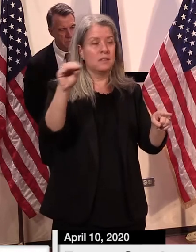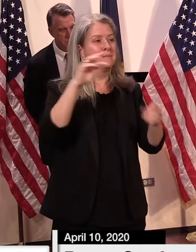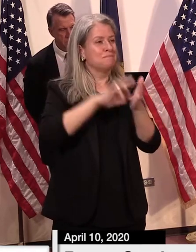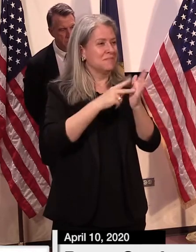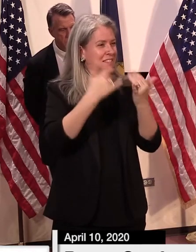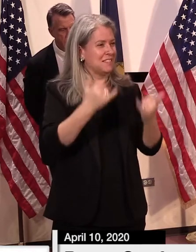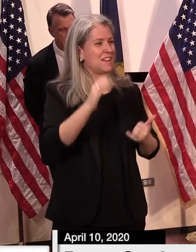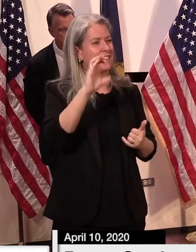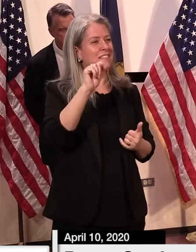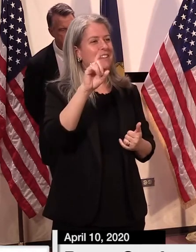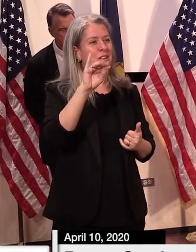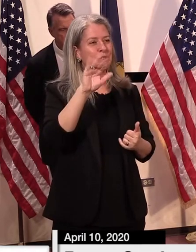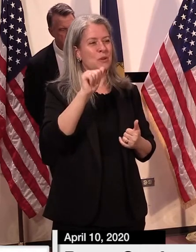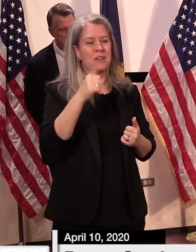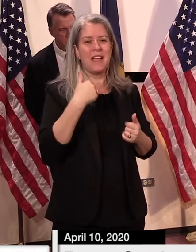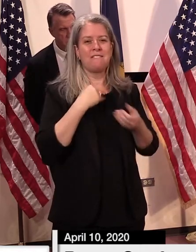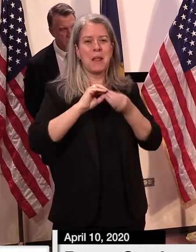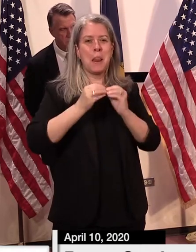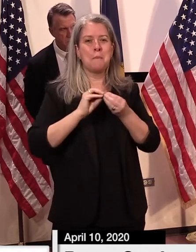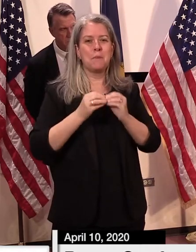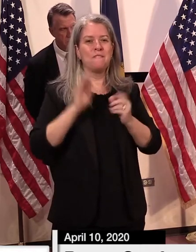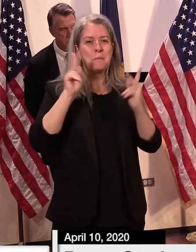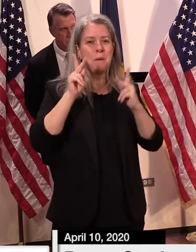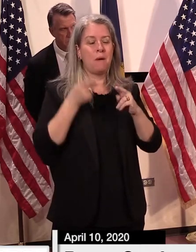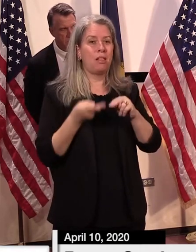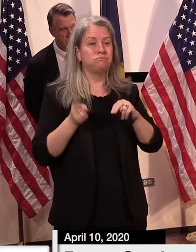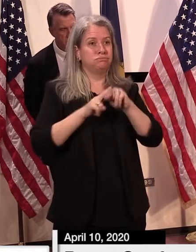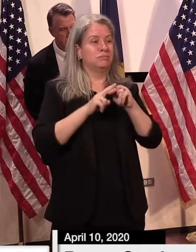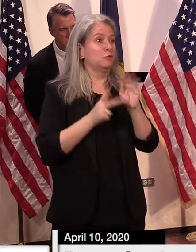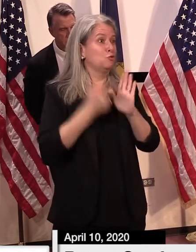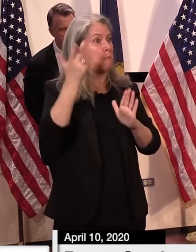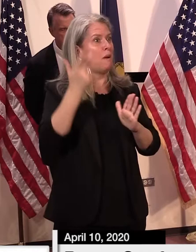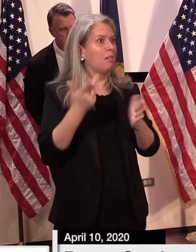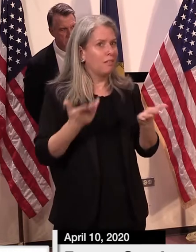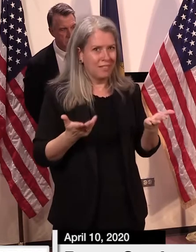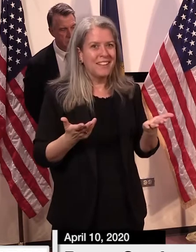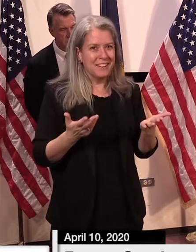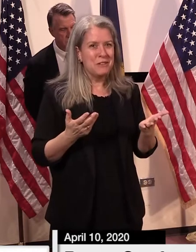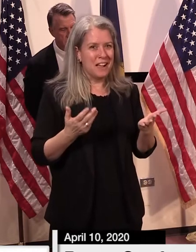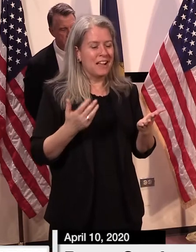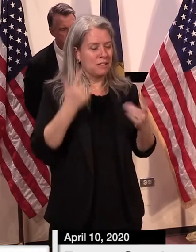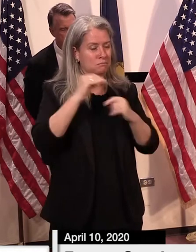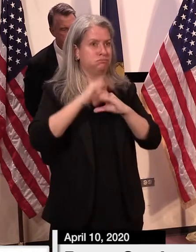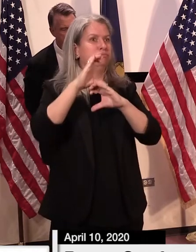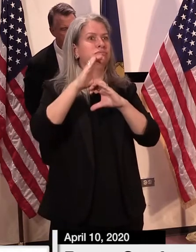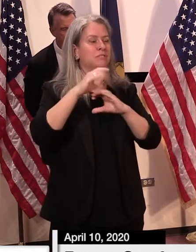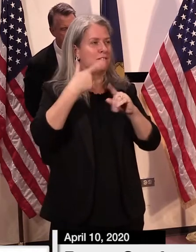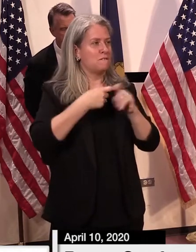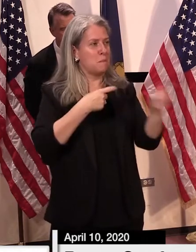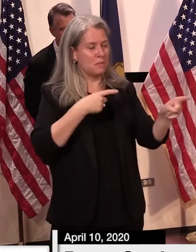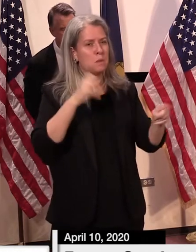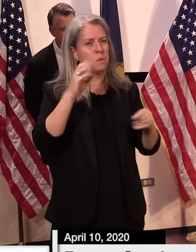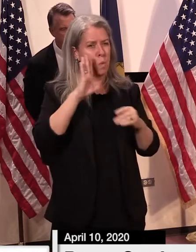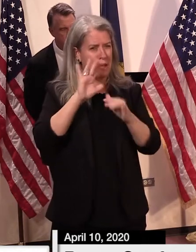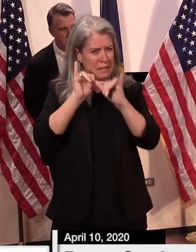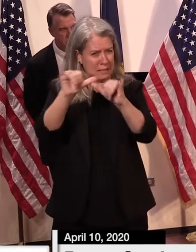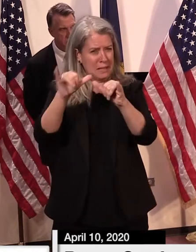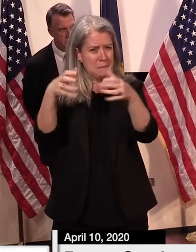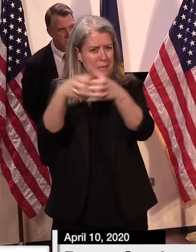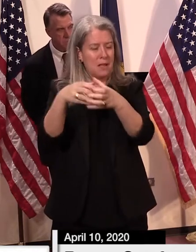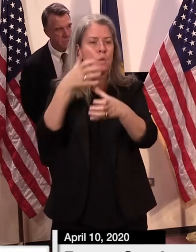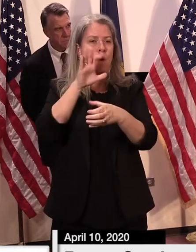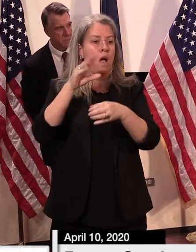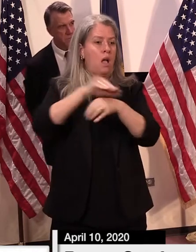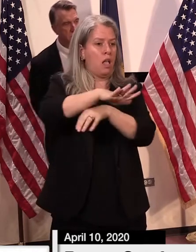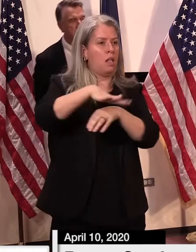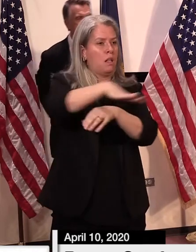Caledonia County, what assurances can you give the people of St. Johnsbury in particular that the virus will be contained in